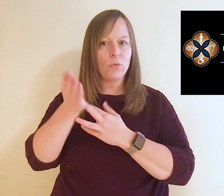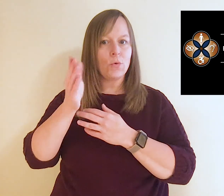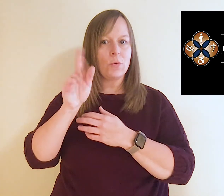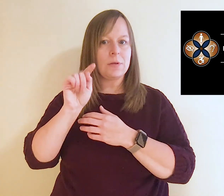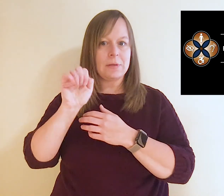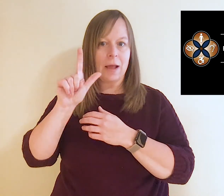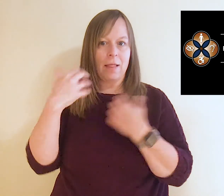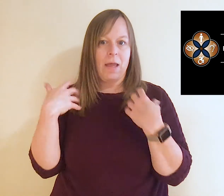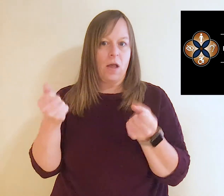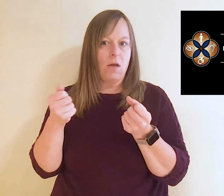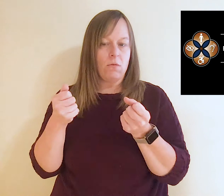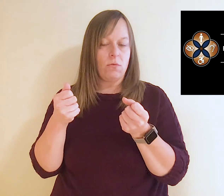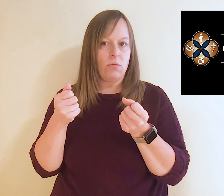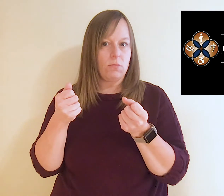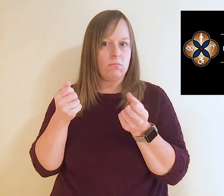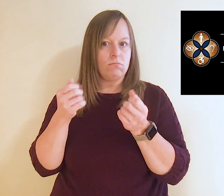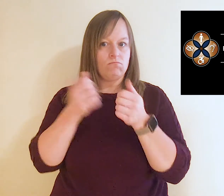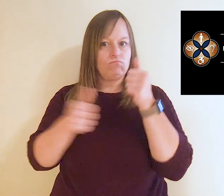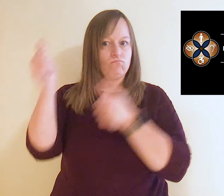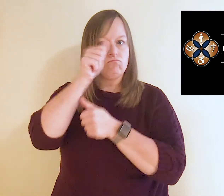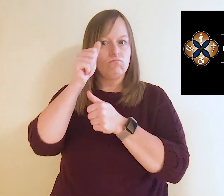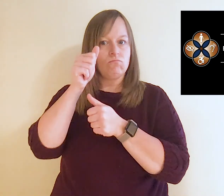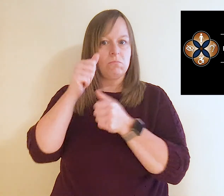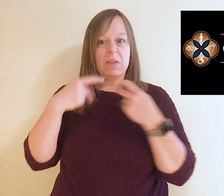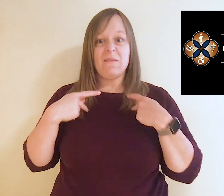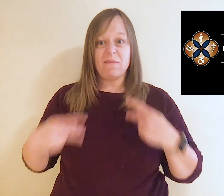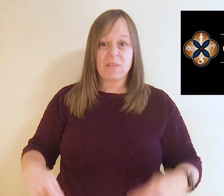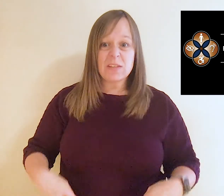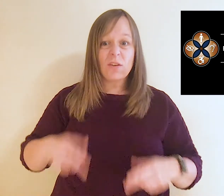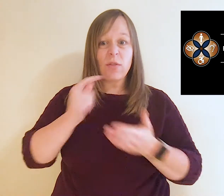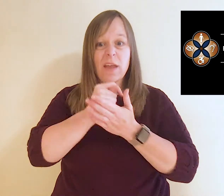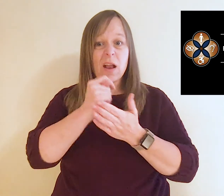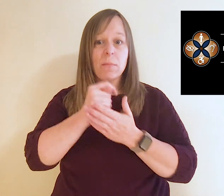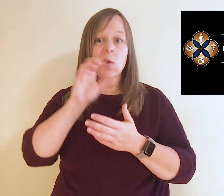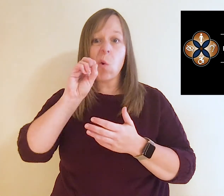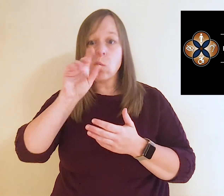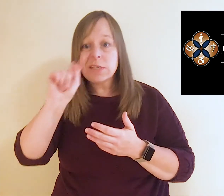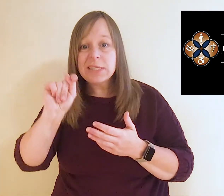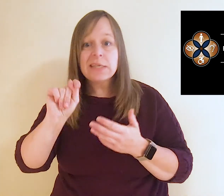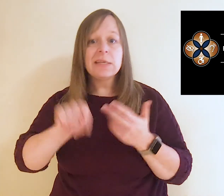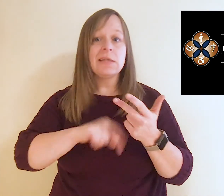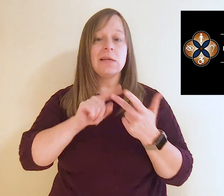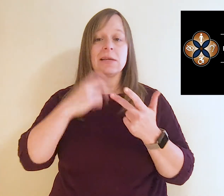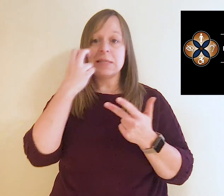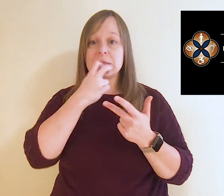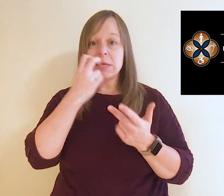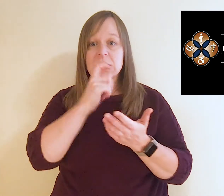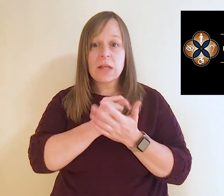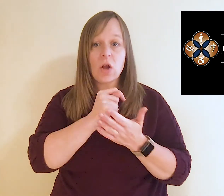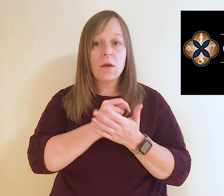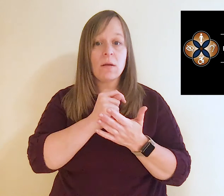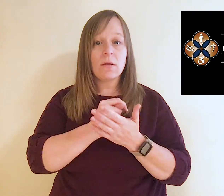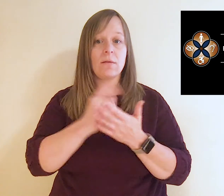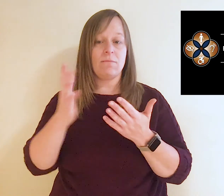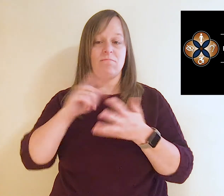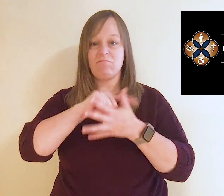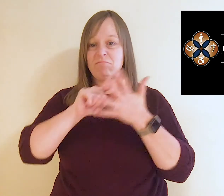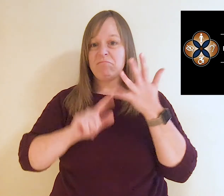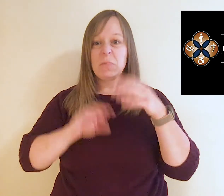through telehealth according to the Department of Health, including physical therapy, occupational therapy, speech therapy, parent training,